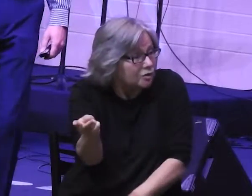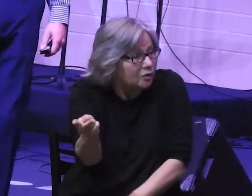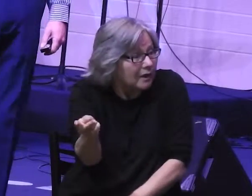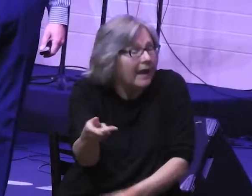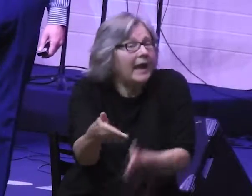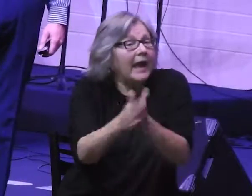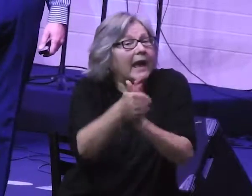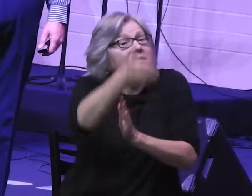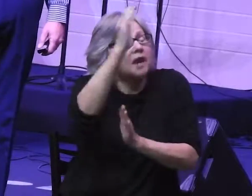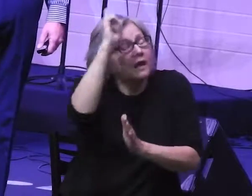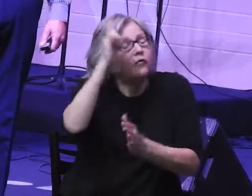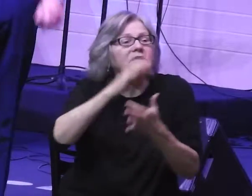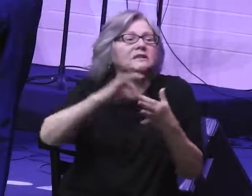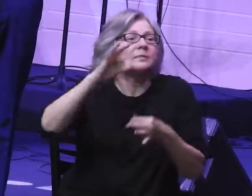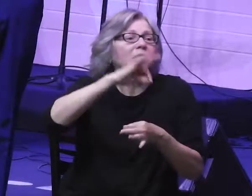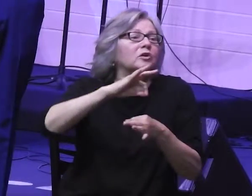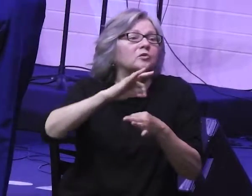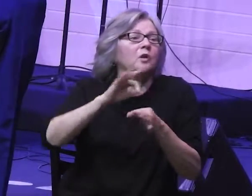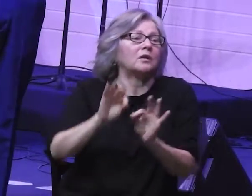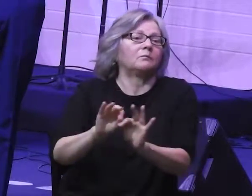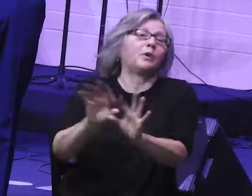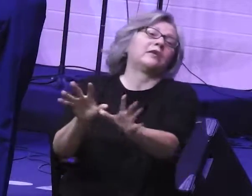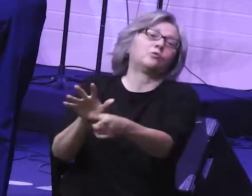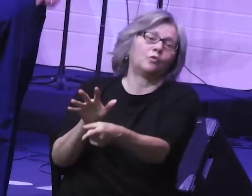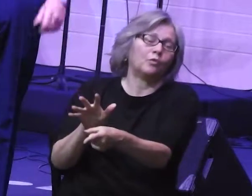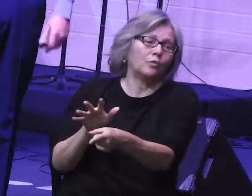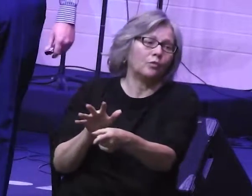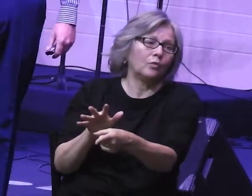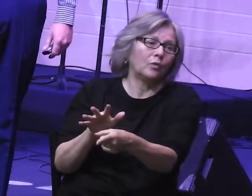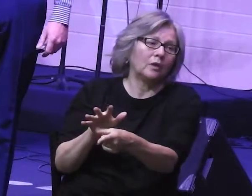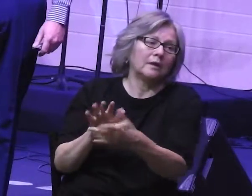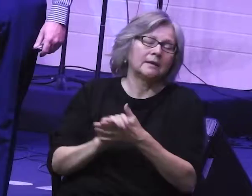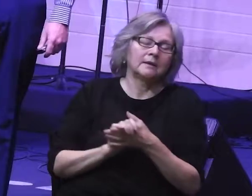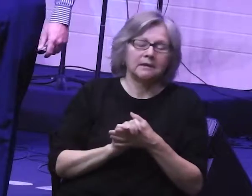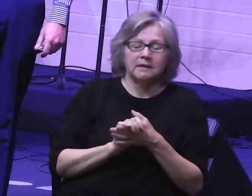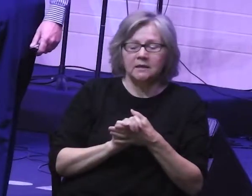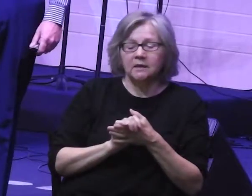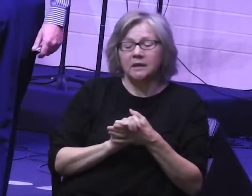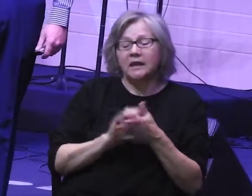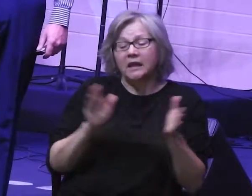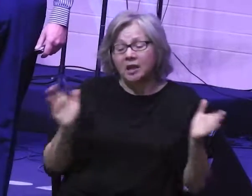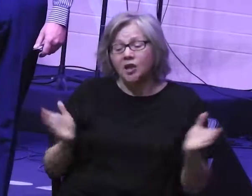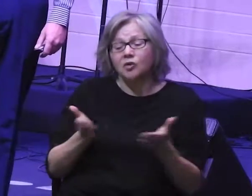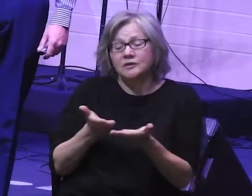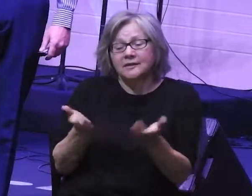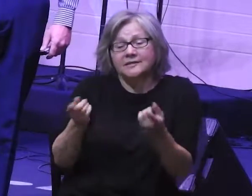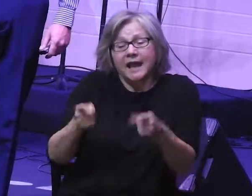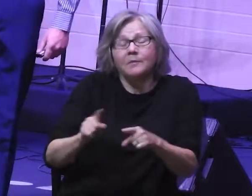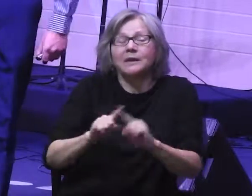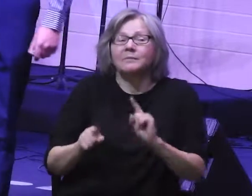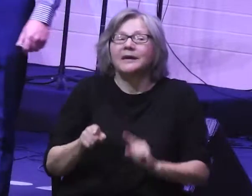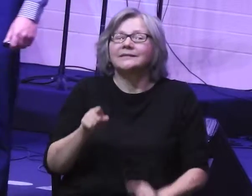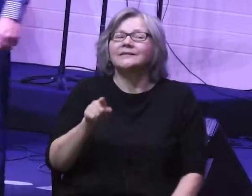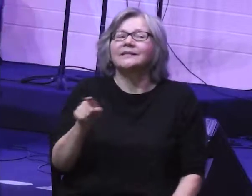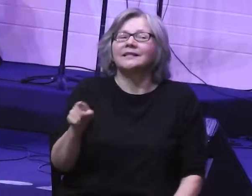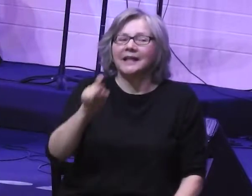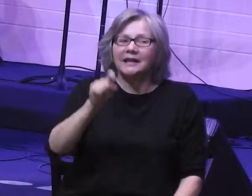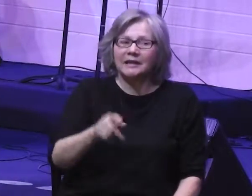just ask God for a spiritual breakthrough. There's some really encouraging stuff that's in the works, but this is what they need.